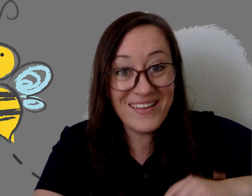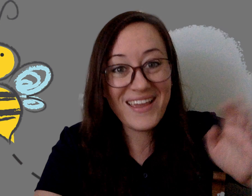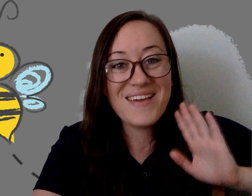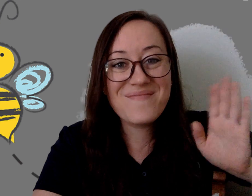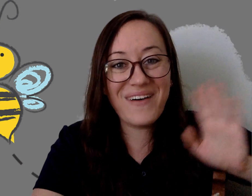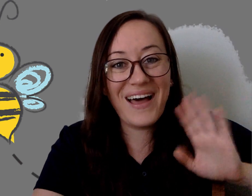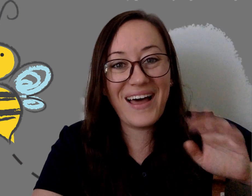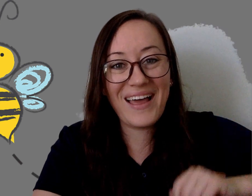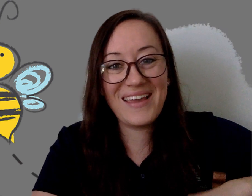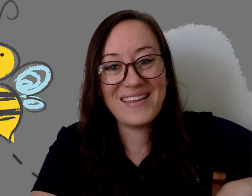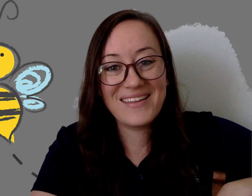bye